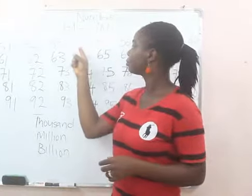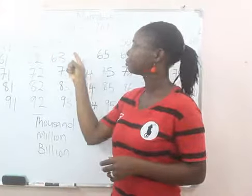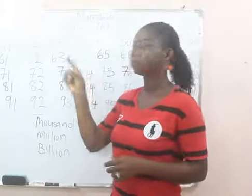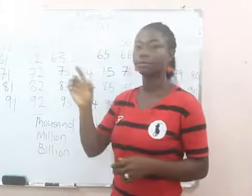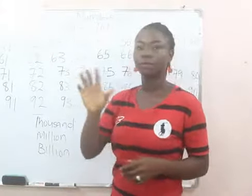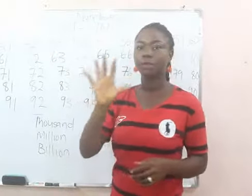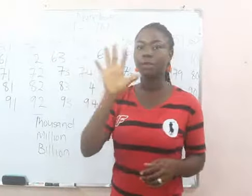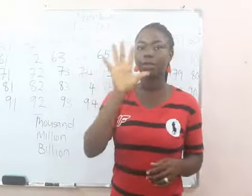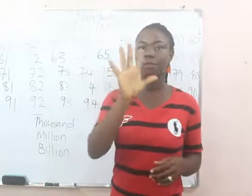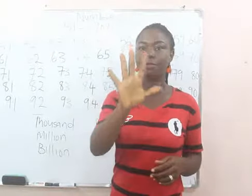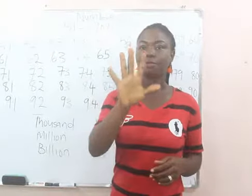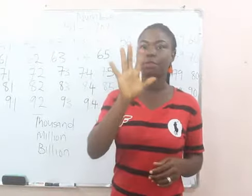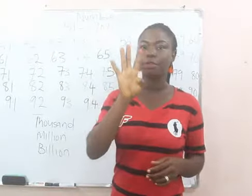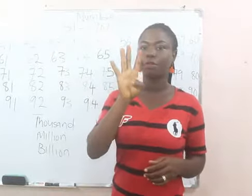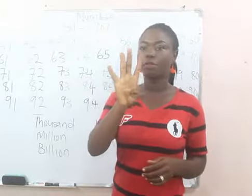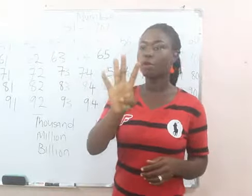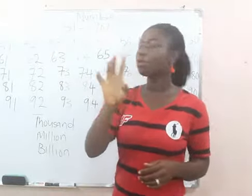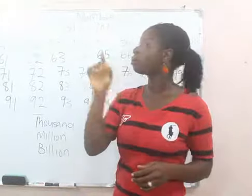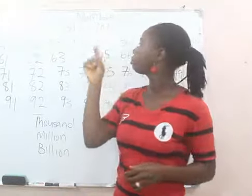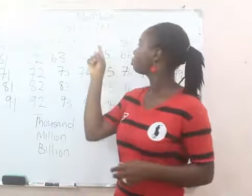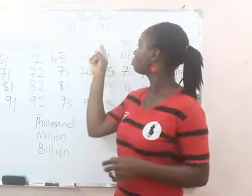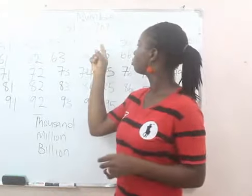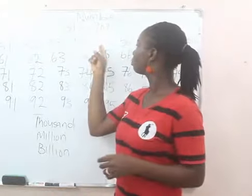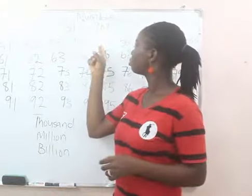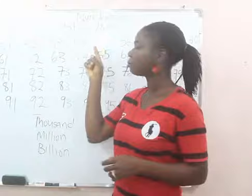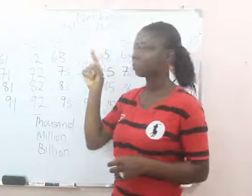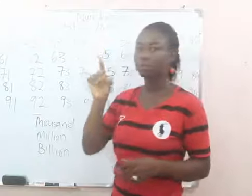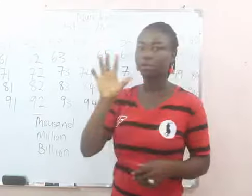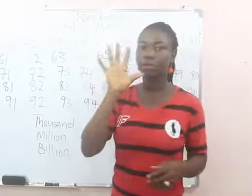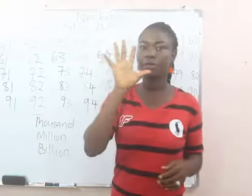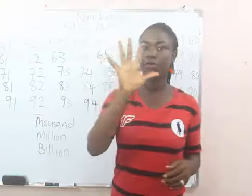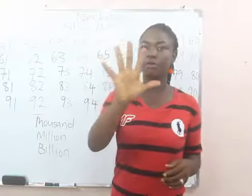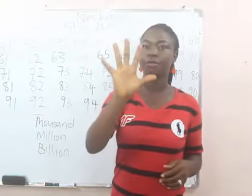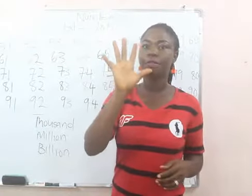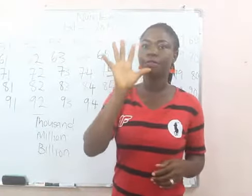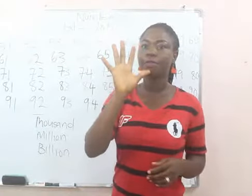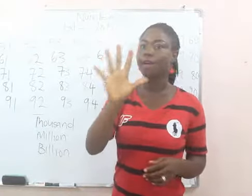54, 55,